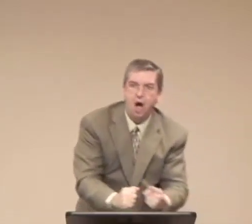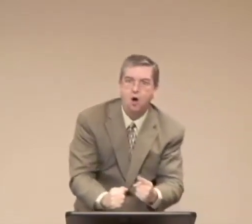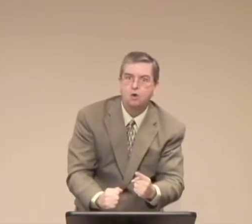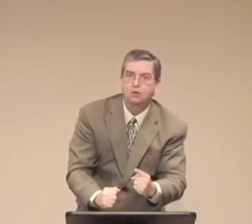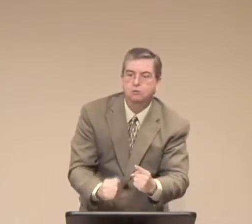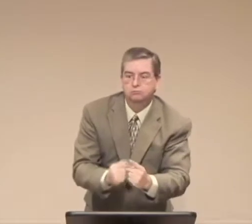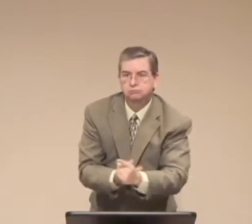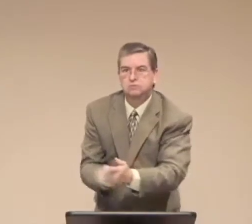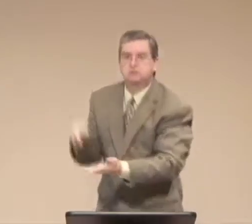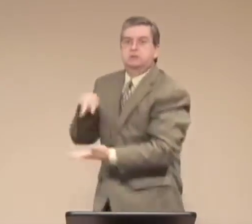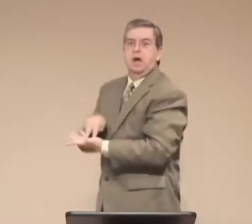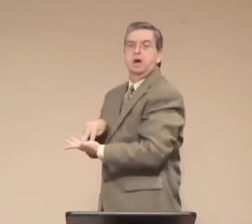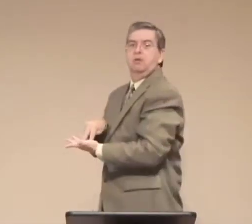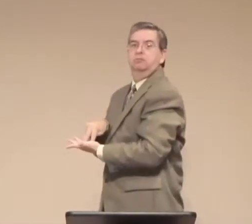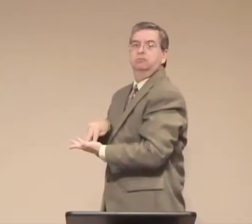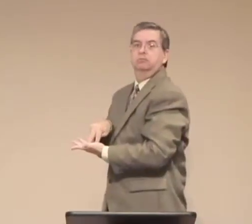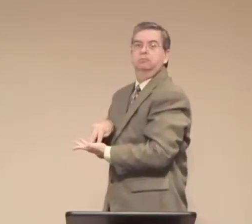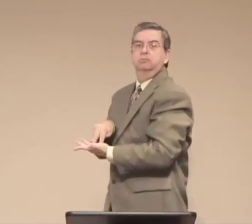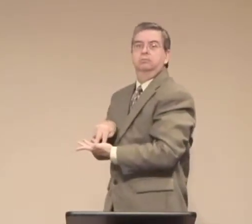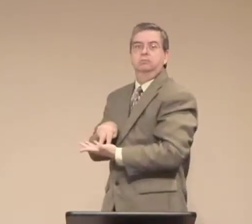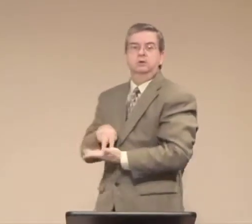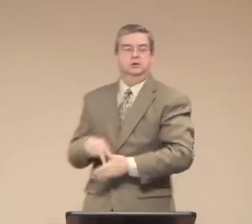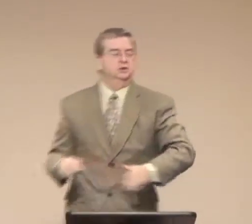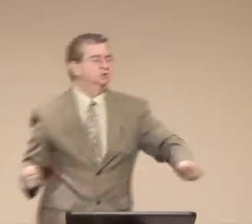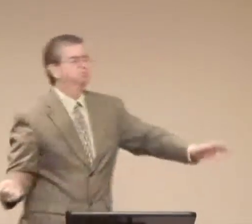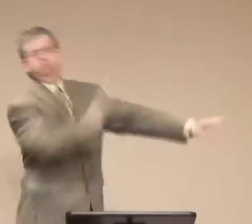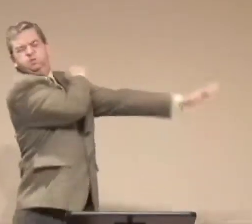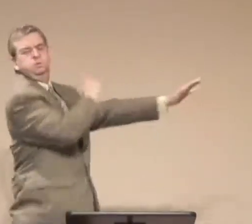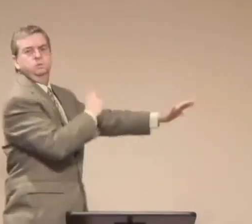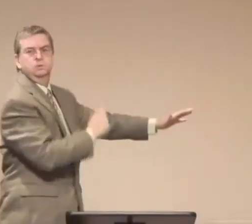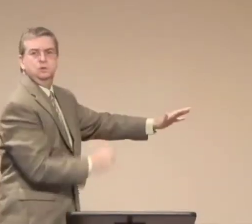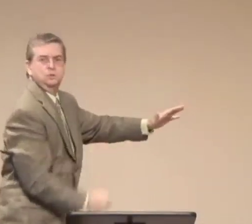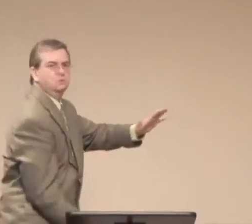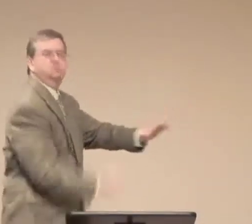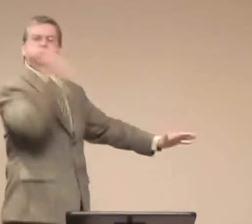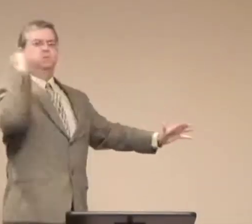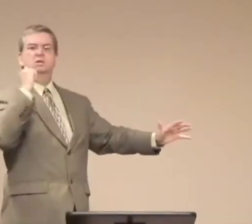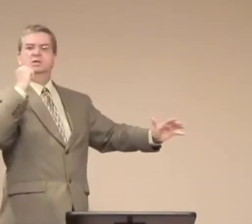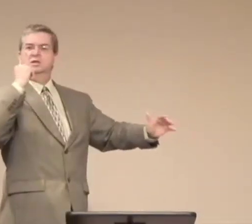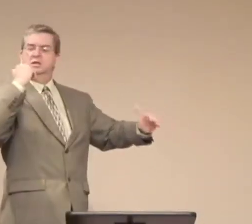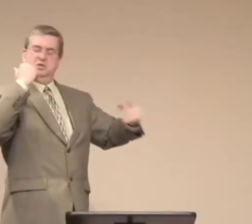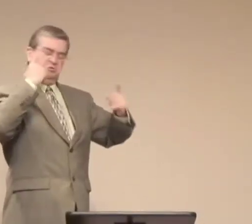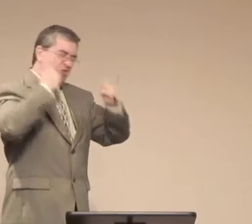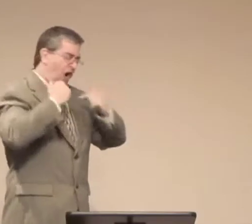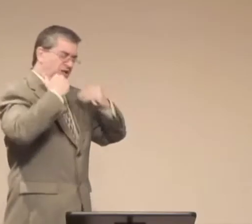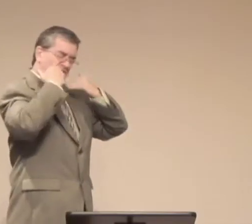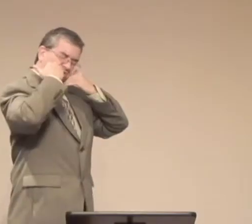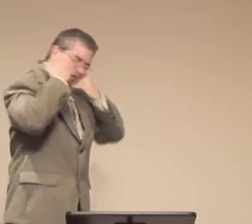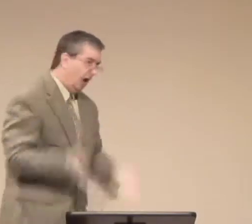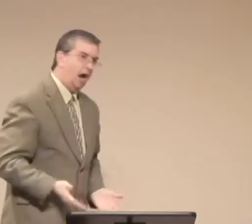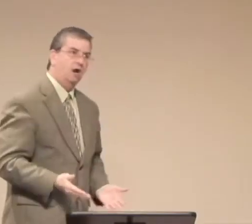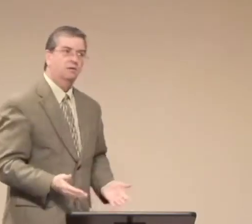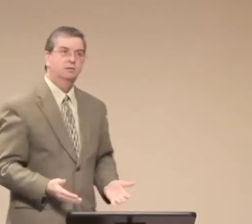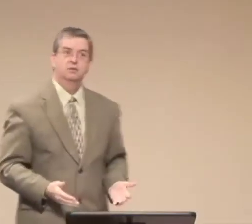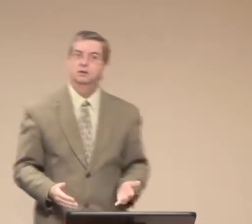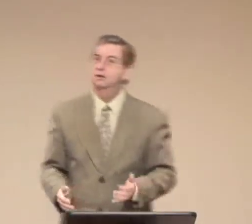And he came up from underneath the bed and stood up and she was beating